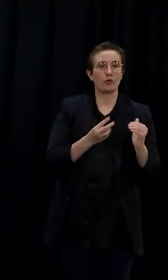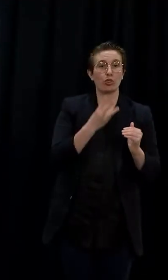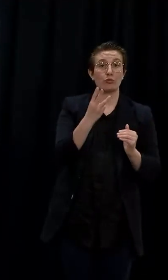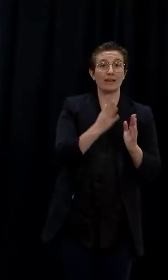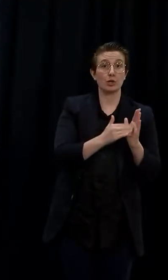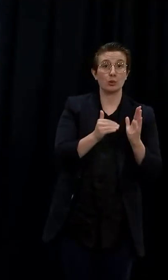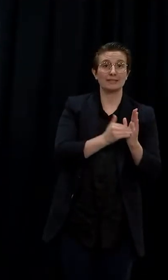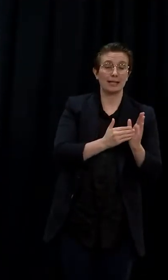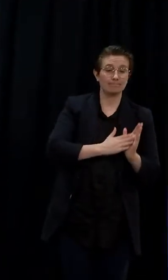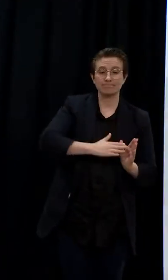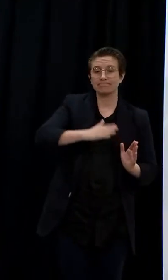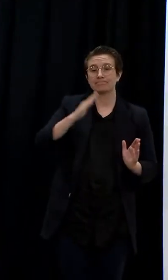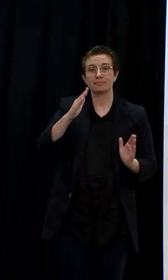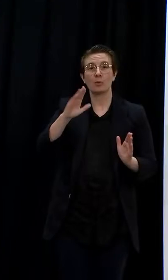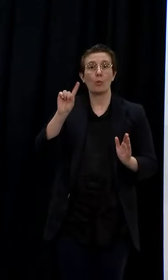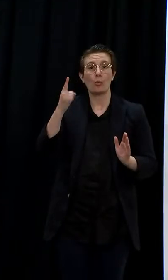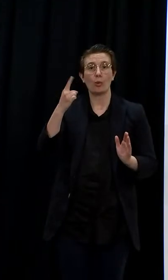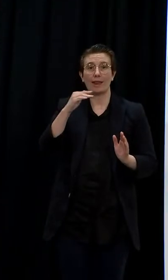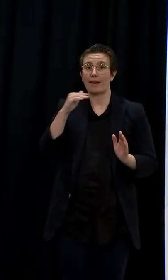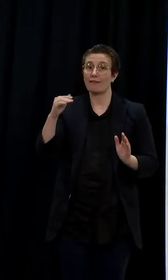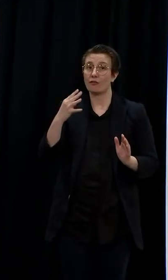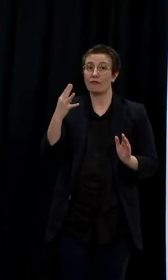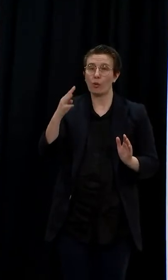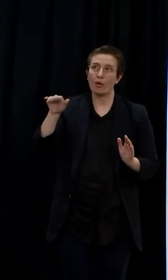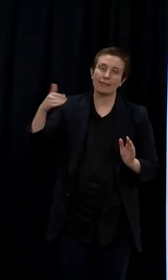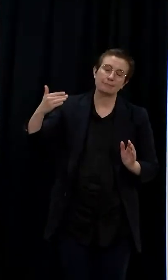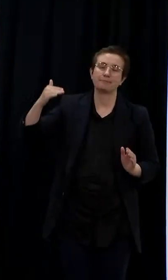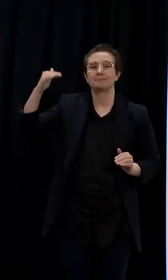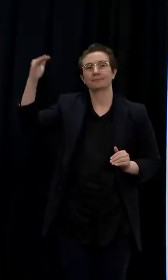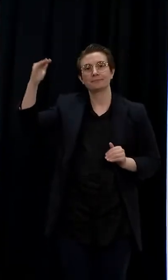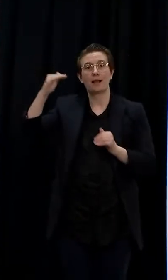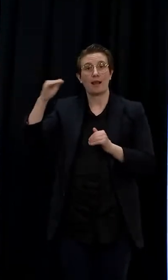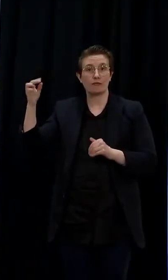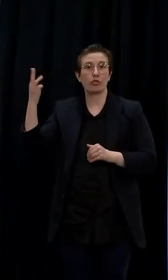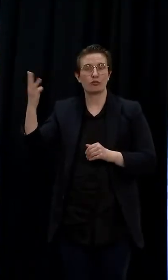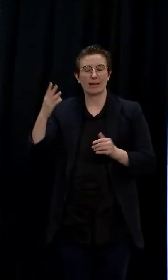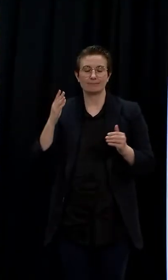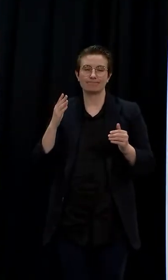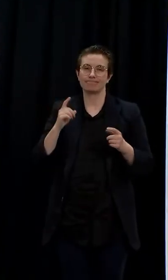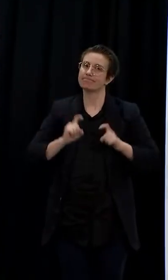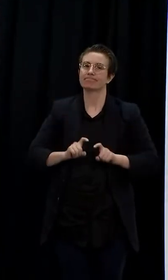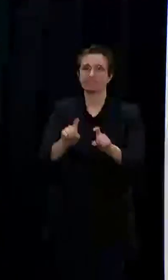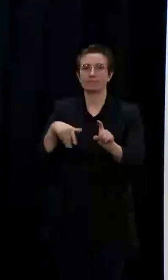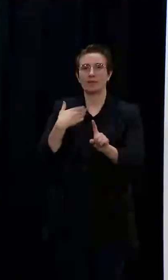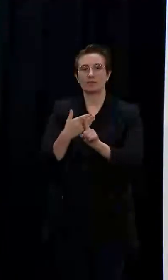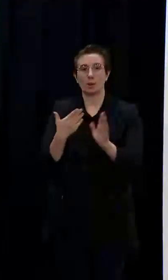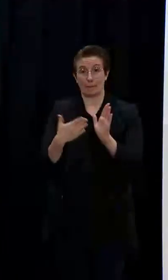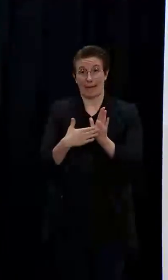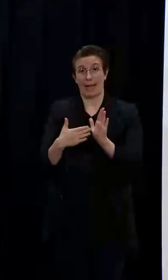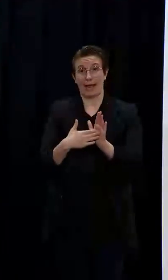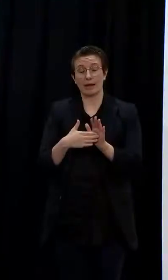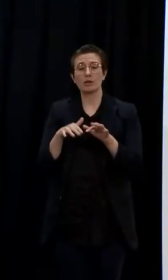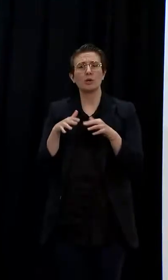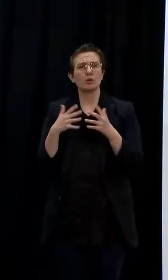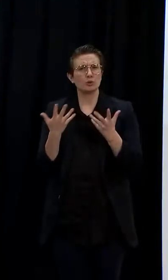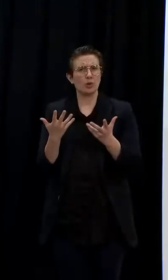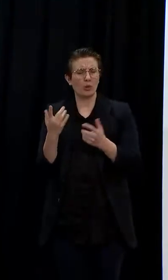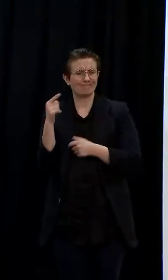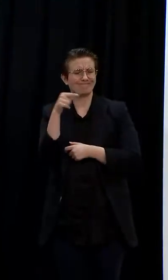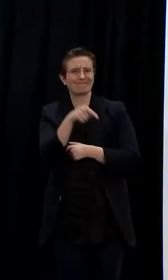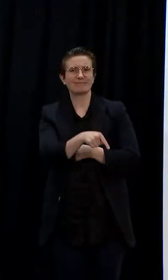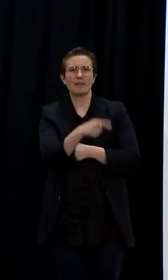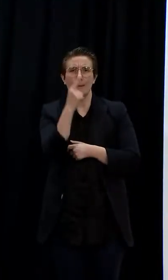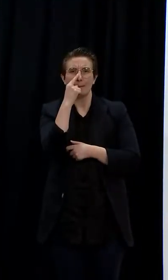several hundred contacts that have been in the South Island those are the ones we know and whilst those have been contact traced have been tested